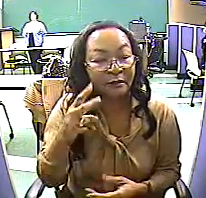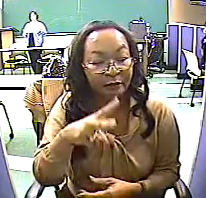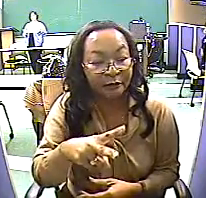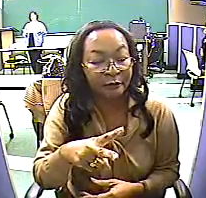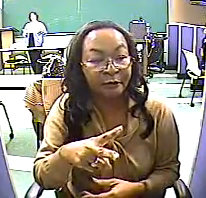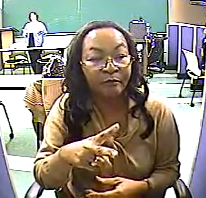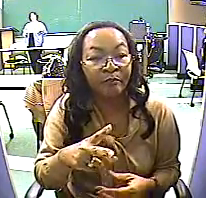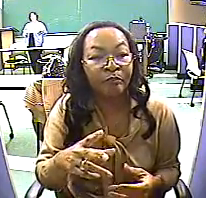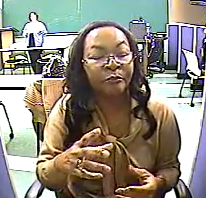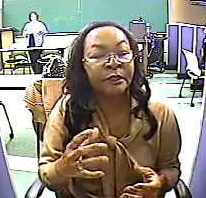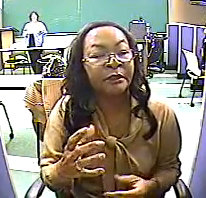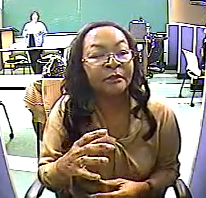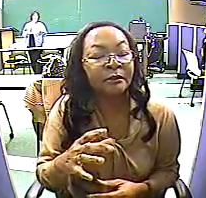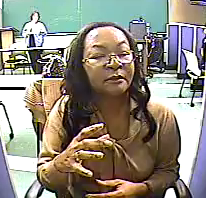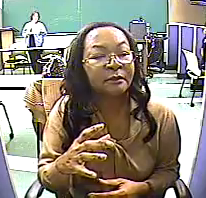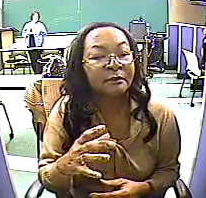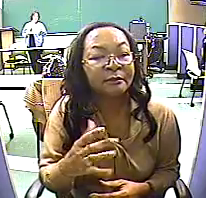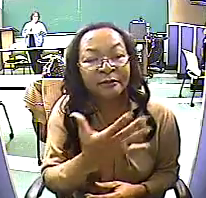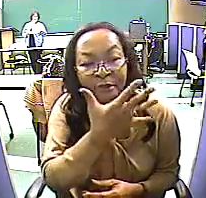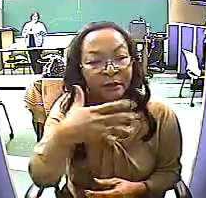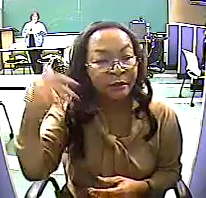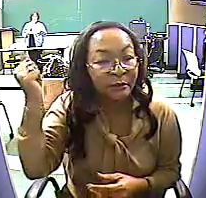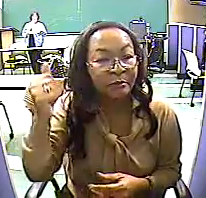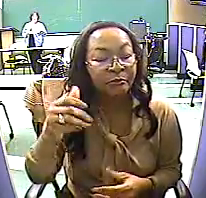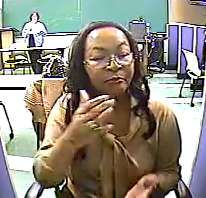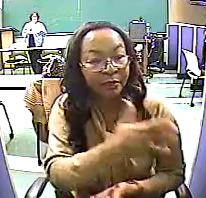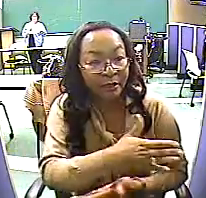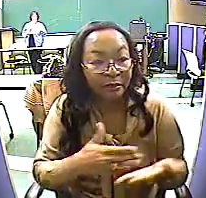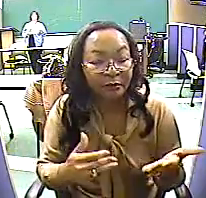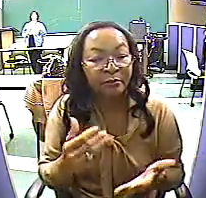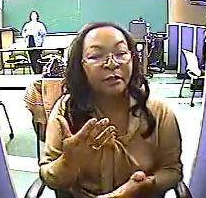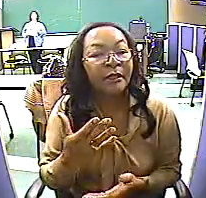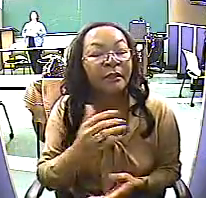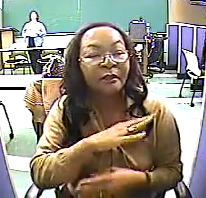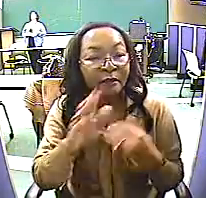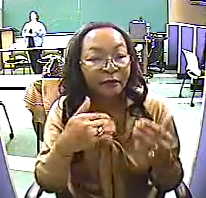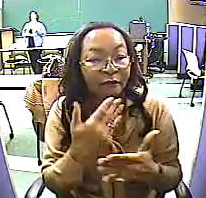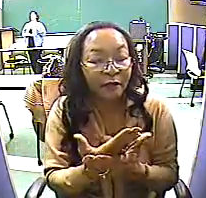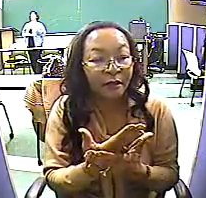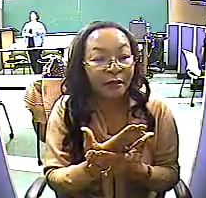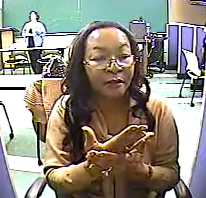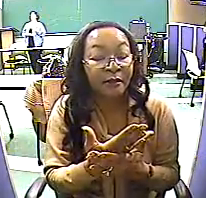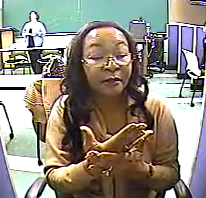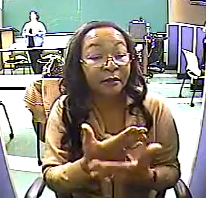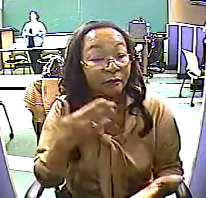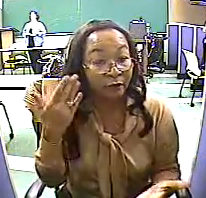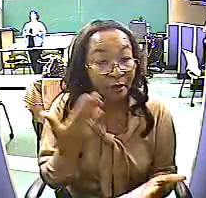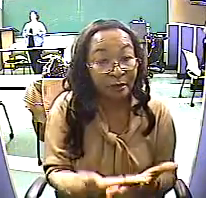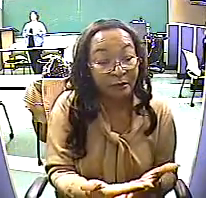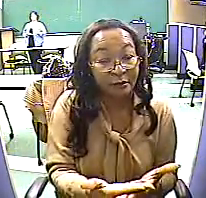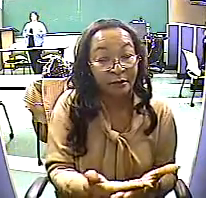We can't change our genetic makeup, but we can change our outcomes.